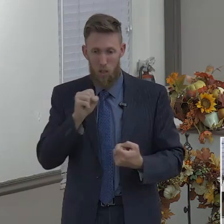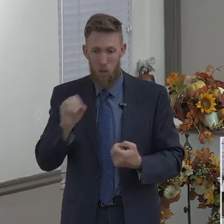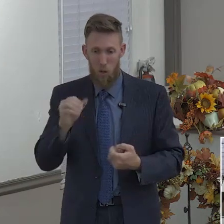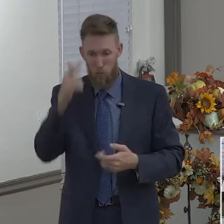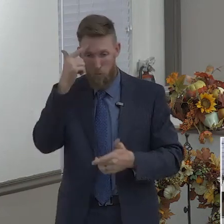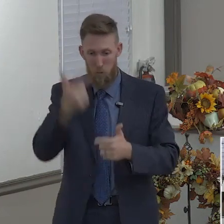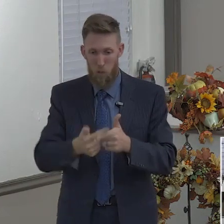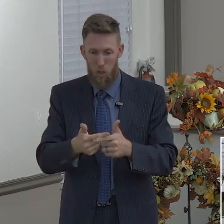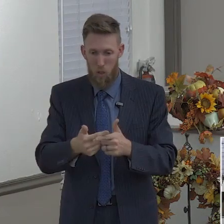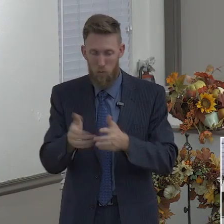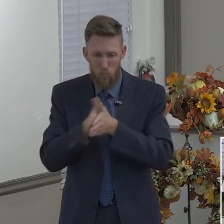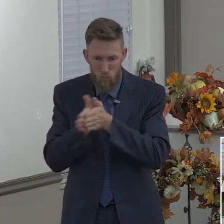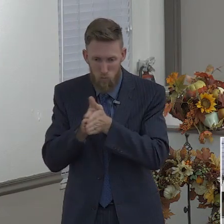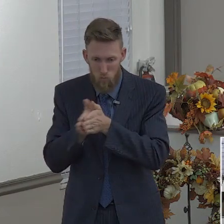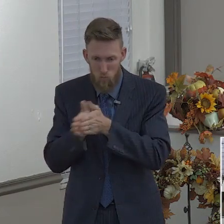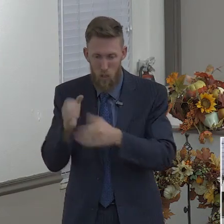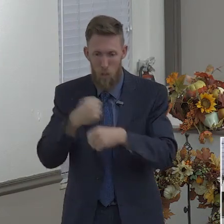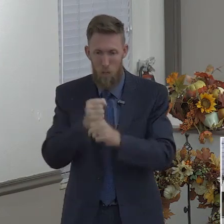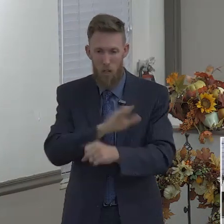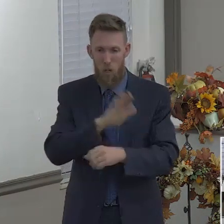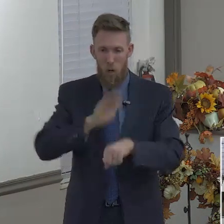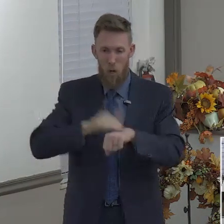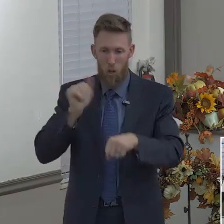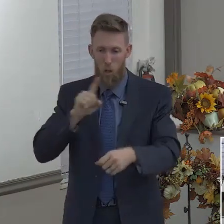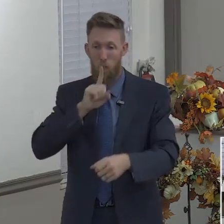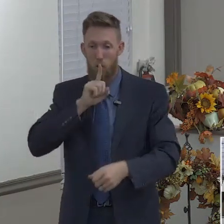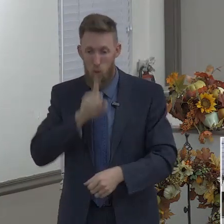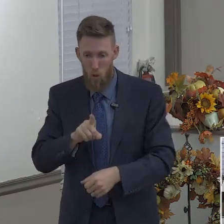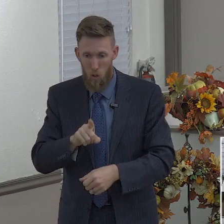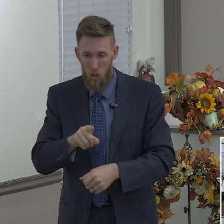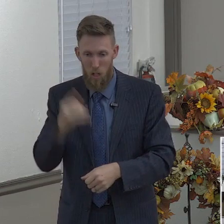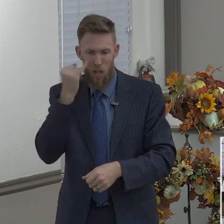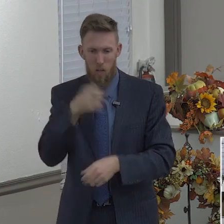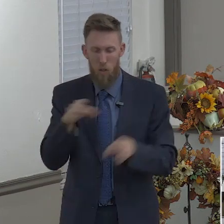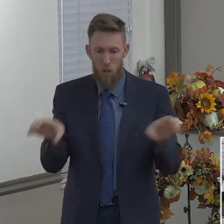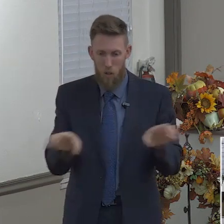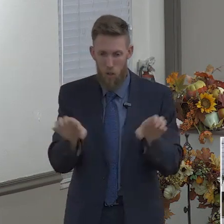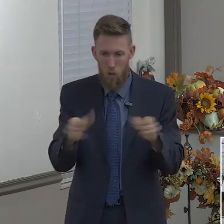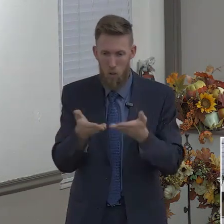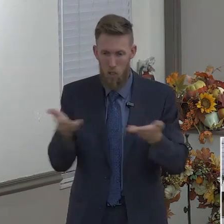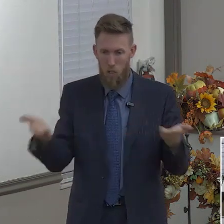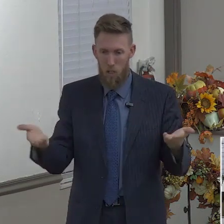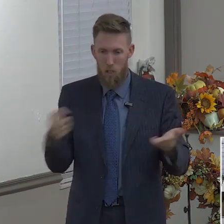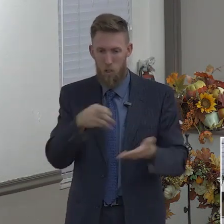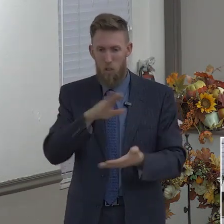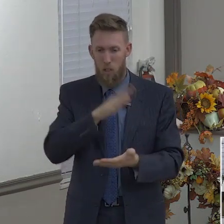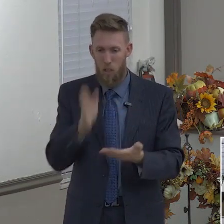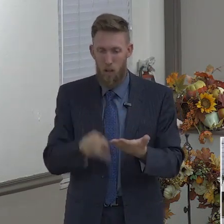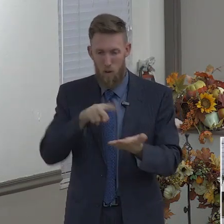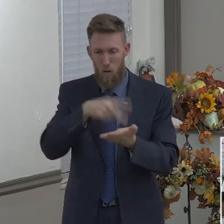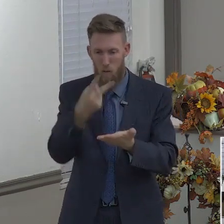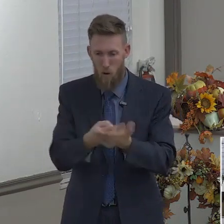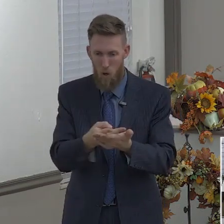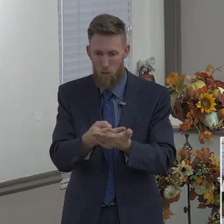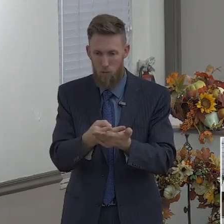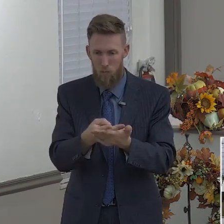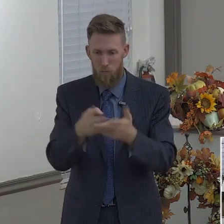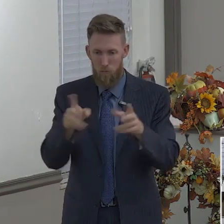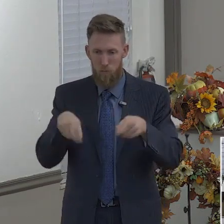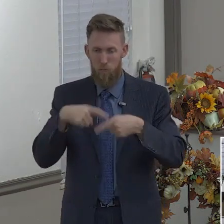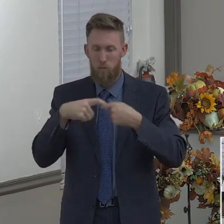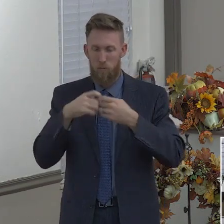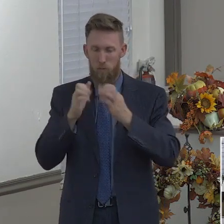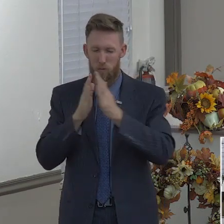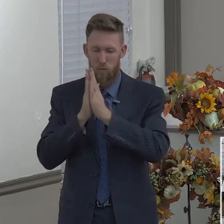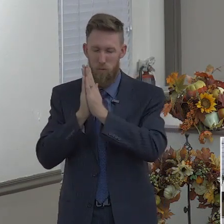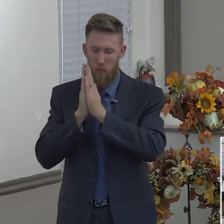sure, for if ye do these things, ye shall never fall. Let's pray. Dear Heavenly Father, Lord, ask that you would help me